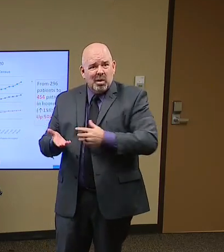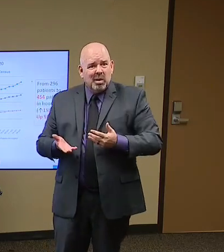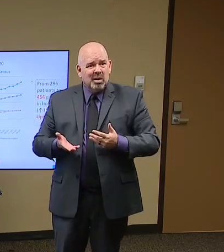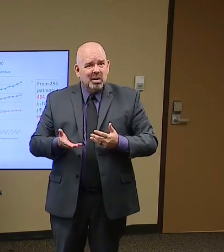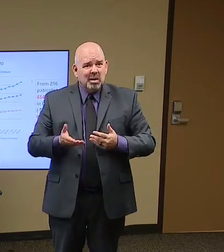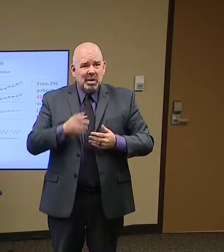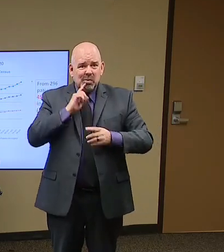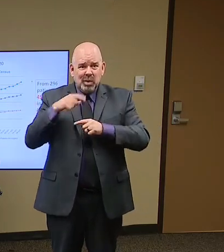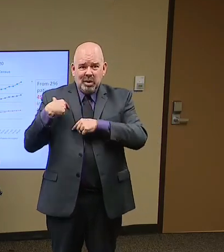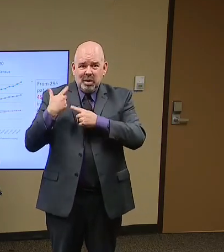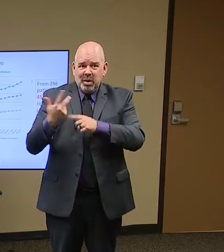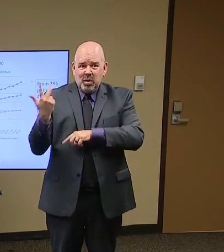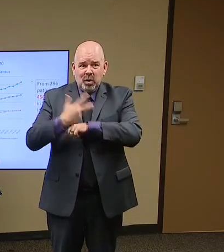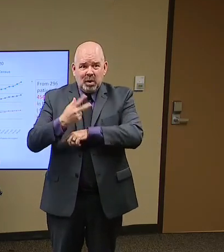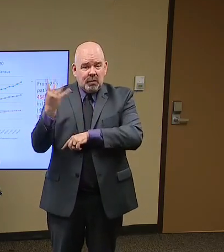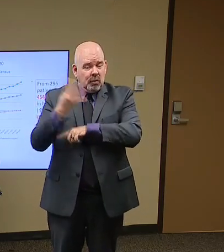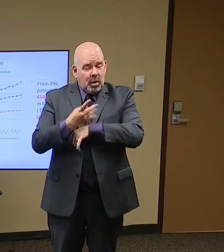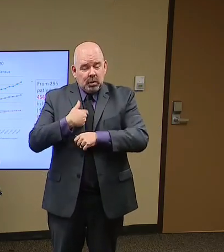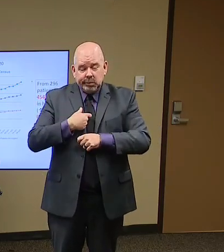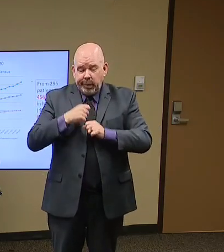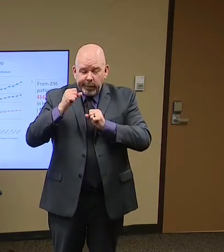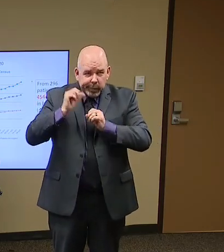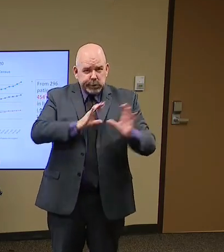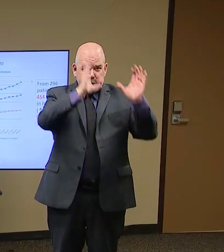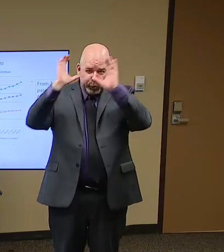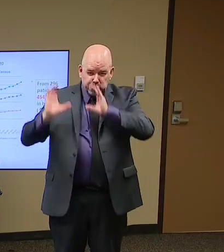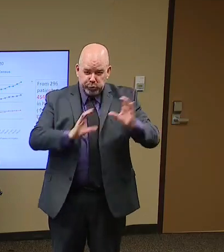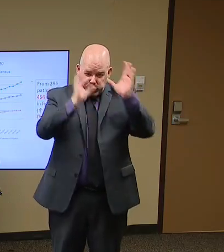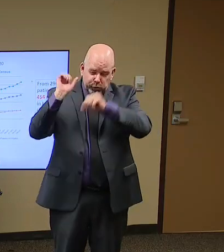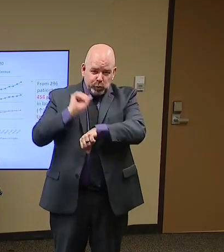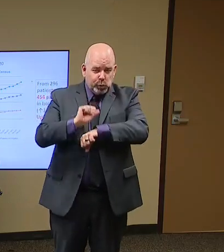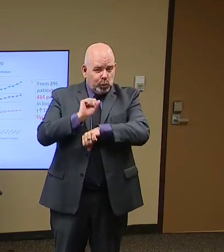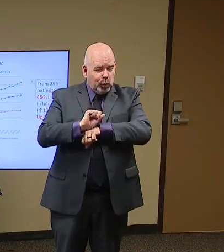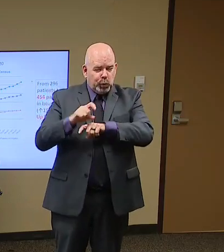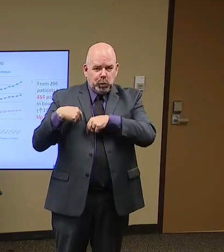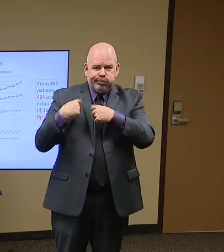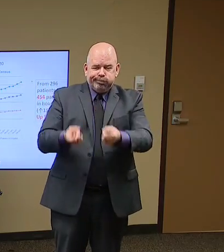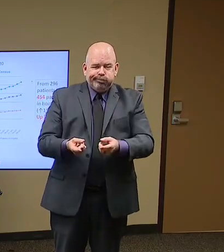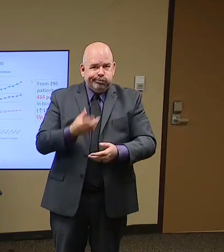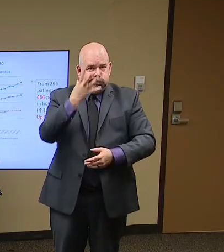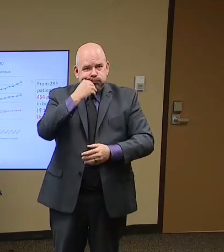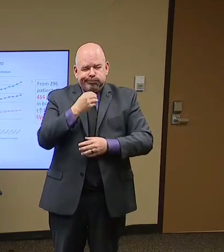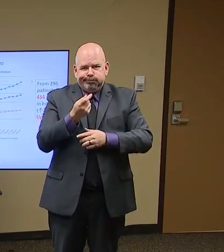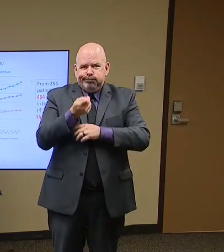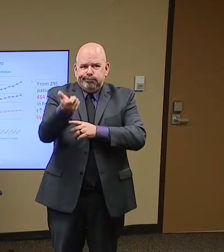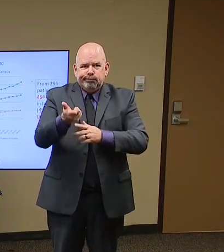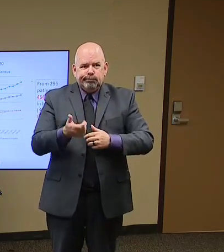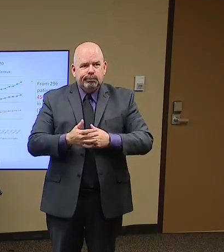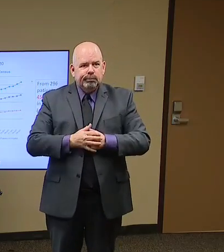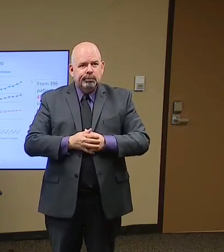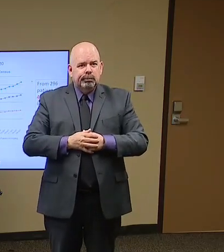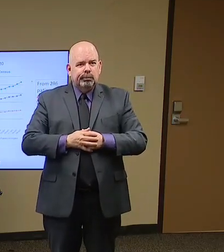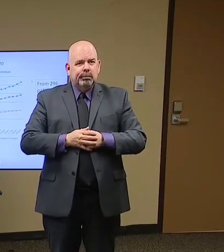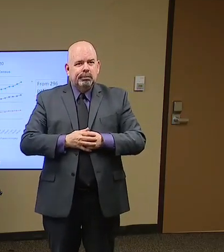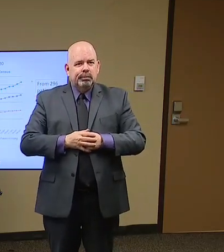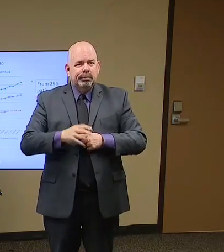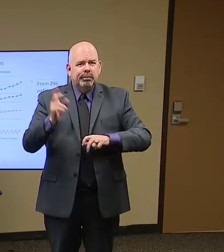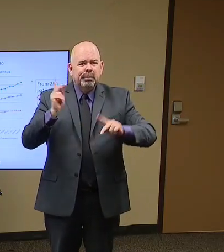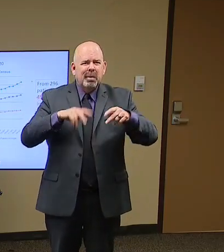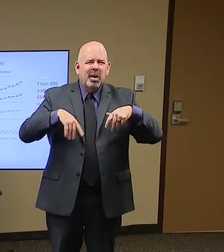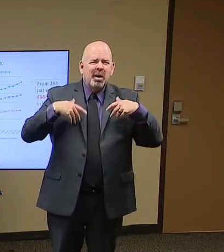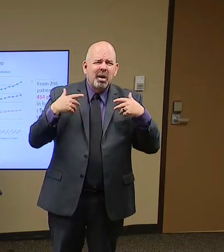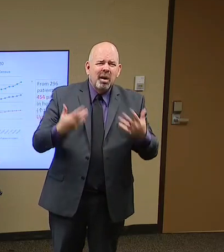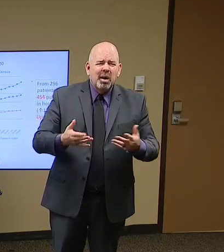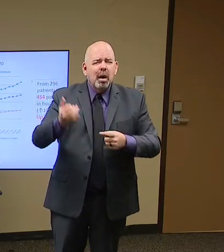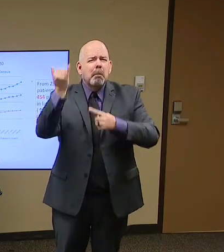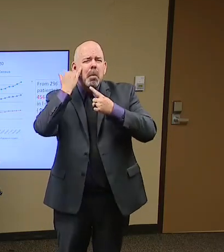working on this, so I don't want to place a time for the band with you. But there are questions about, well, what if I'm